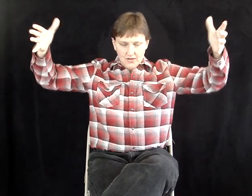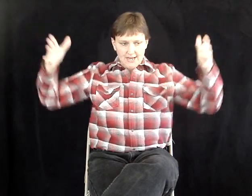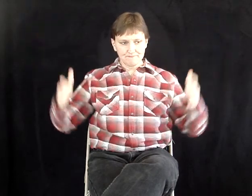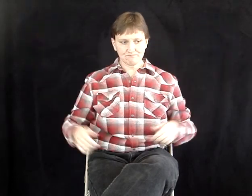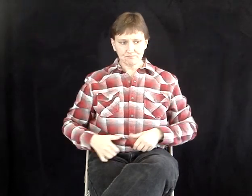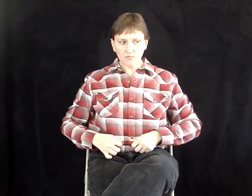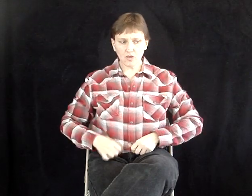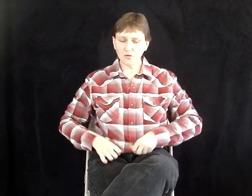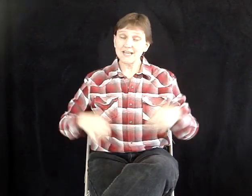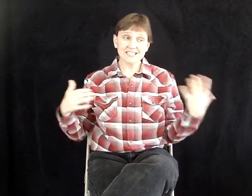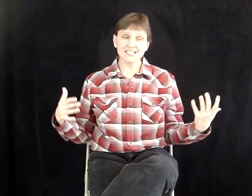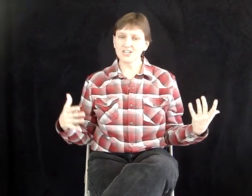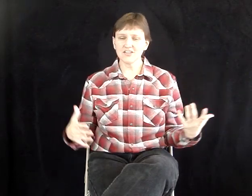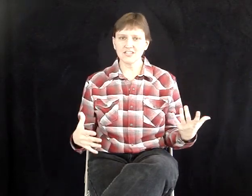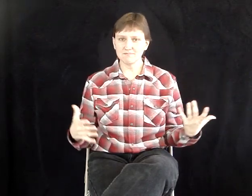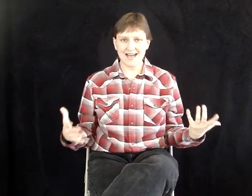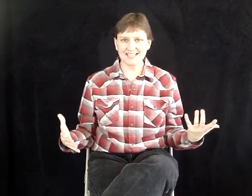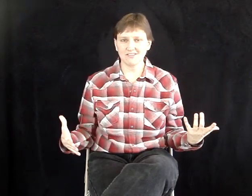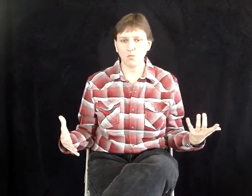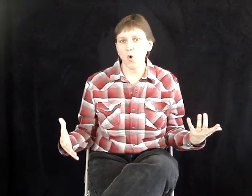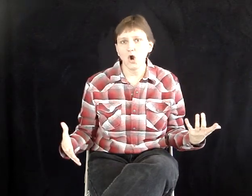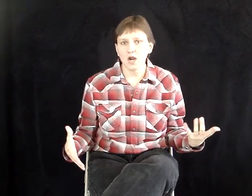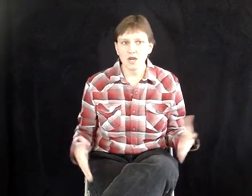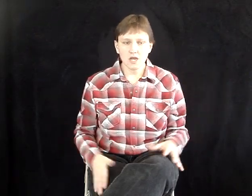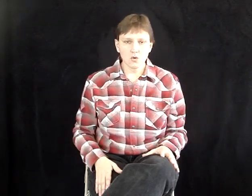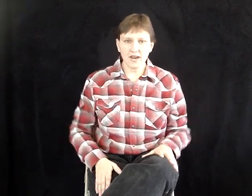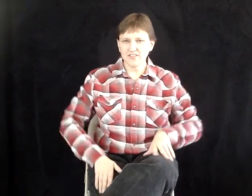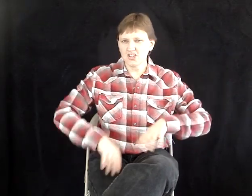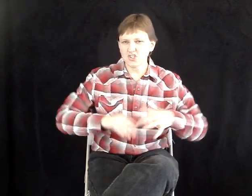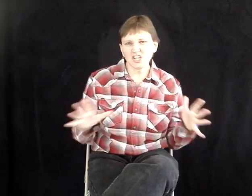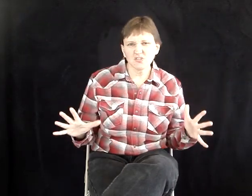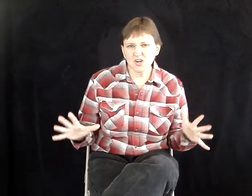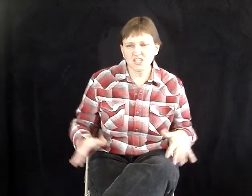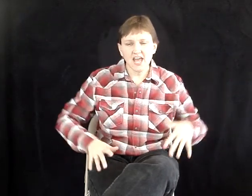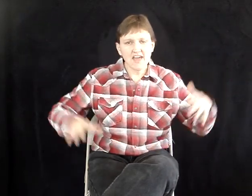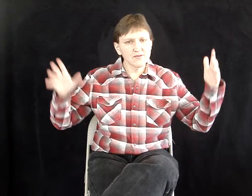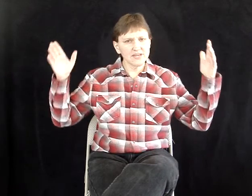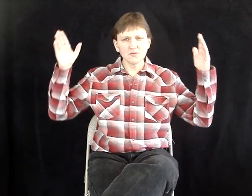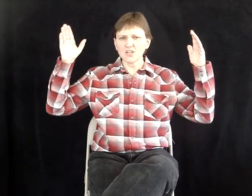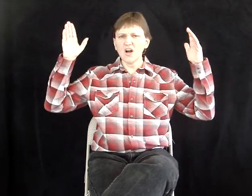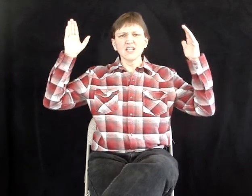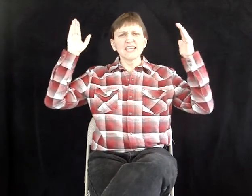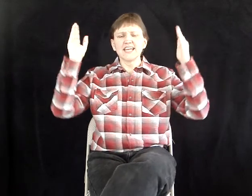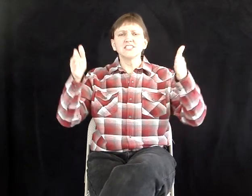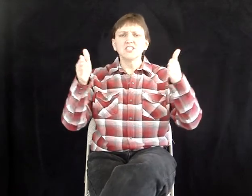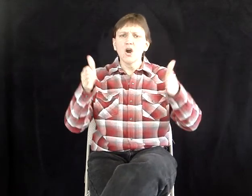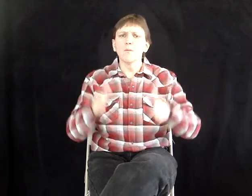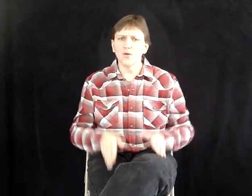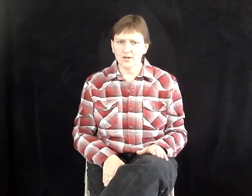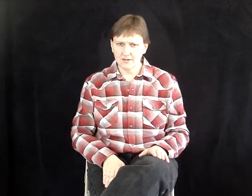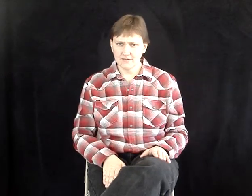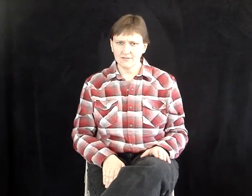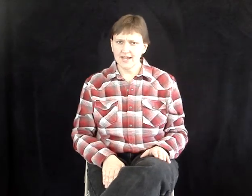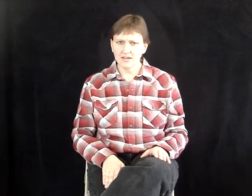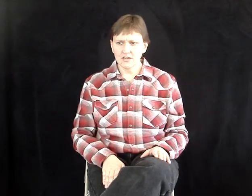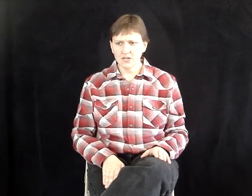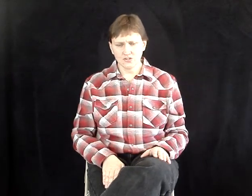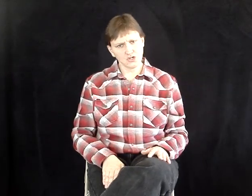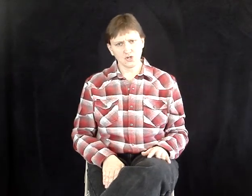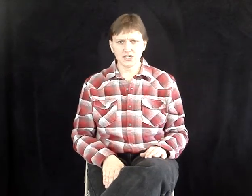night. So, basically, it started this massive war, right? And the construction workers, everybody was all against the homeowner, right? They were trying to